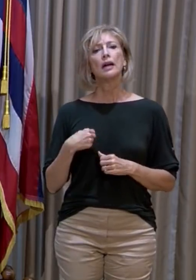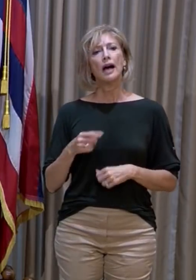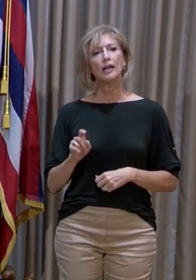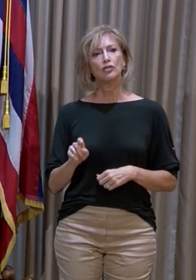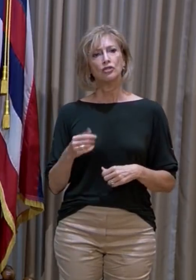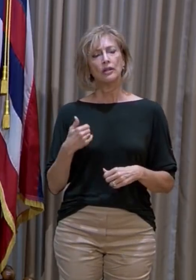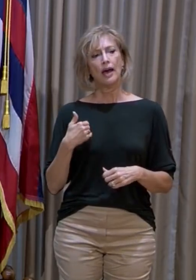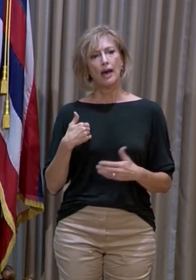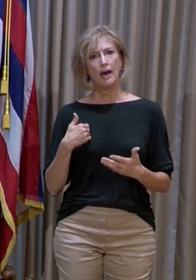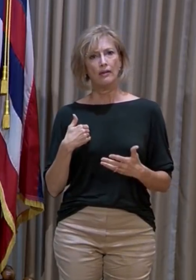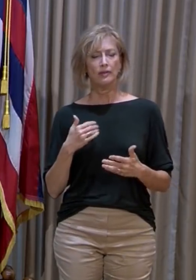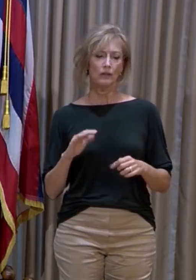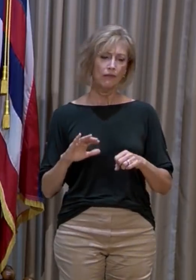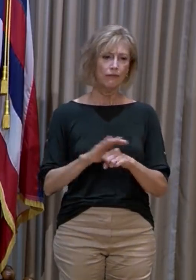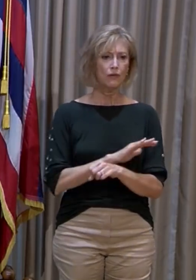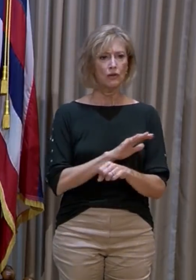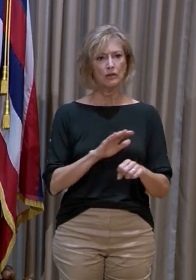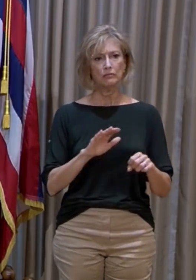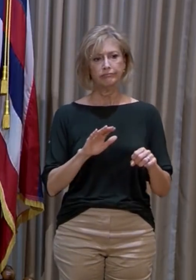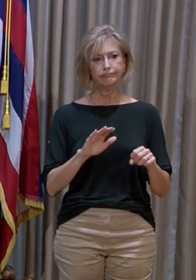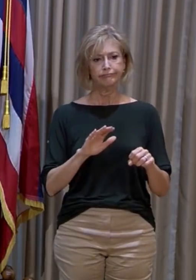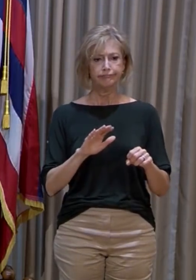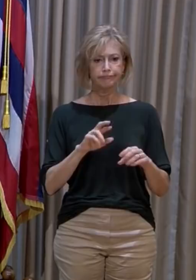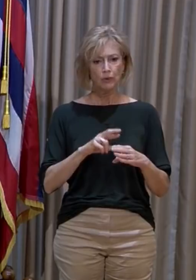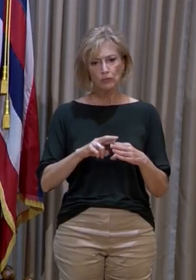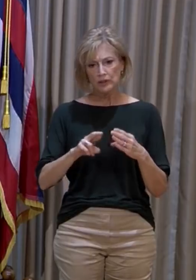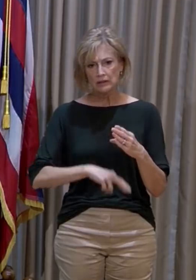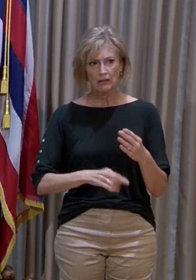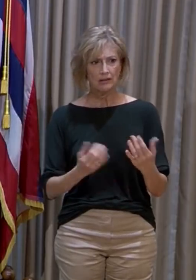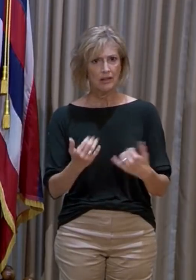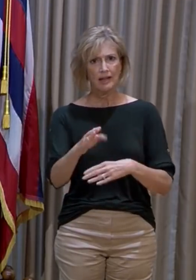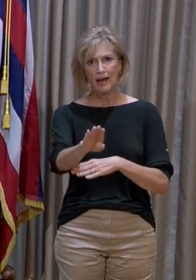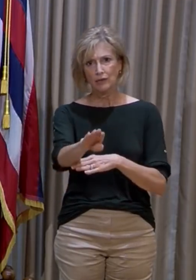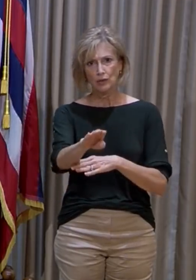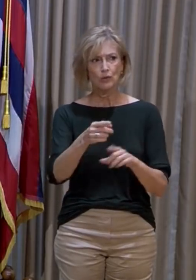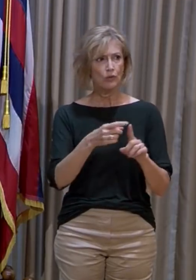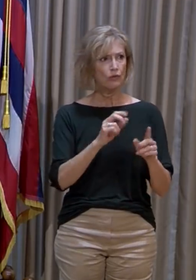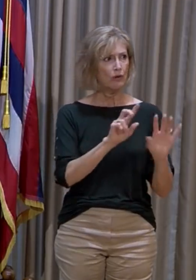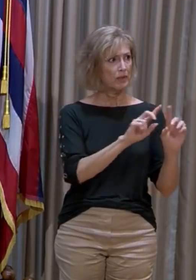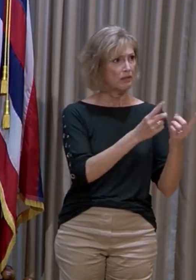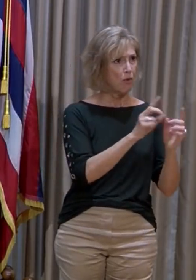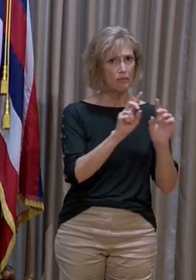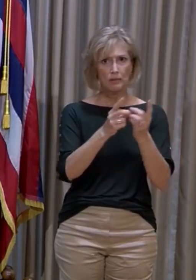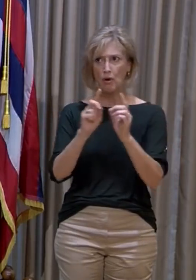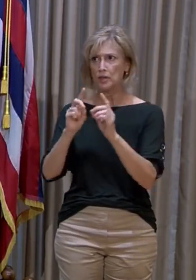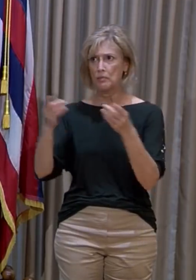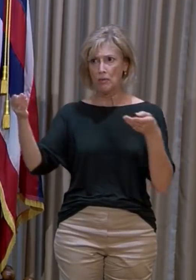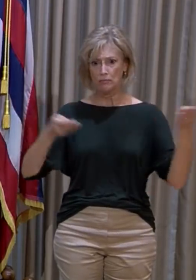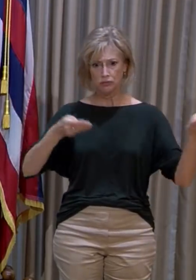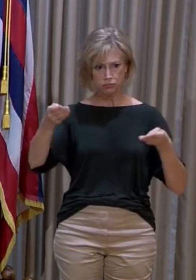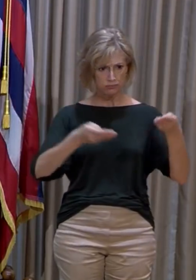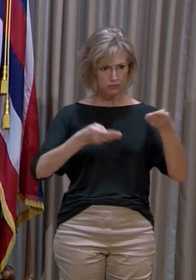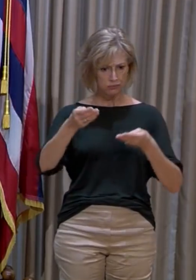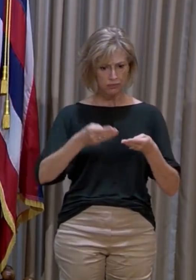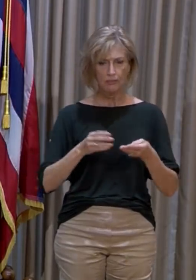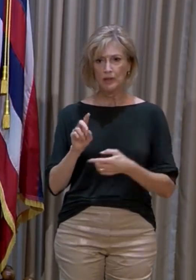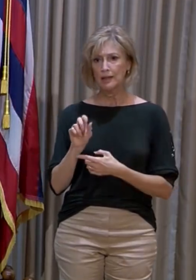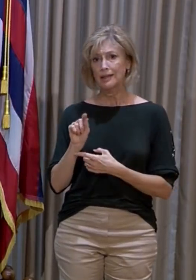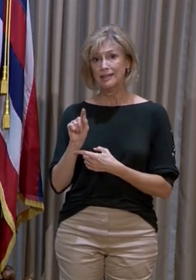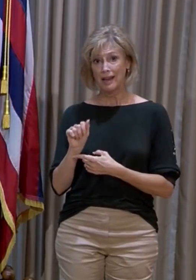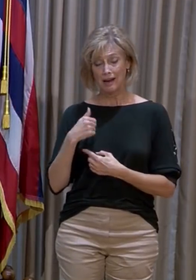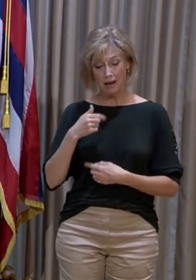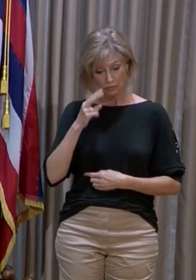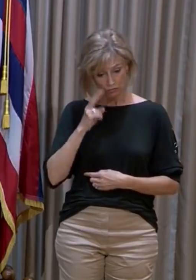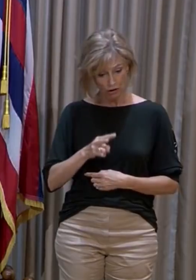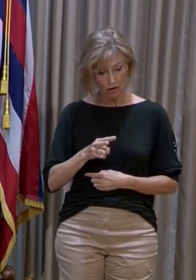assessment this afternoon from all the departments and agencies. The data that I actually